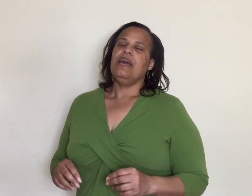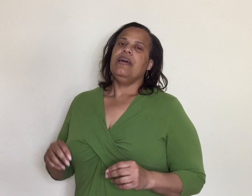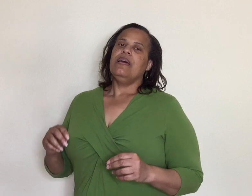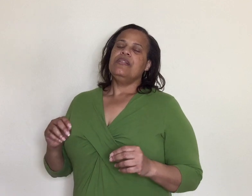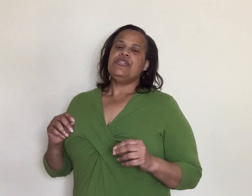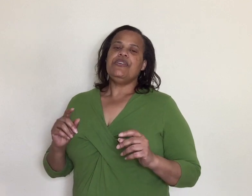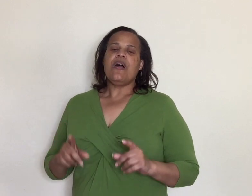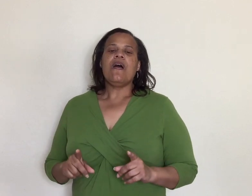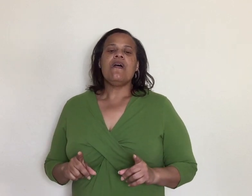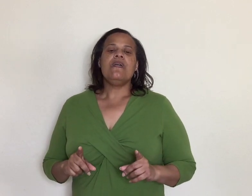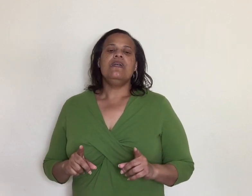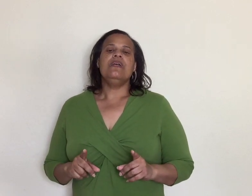to y'all